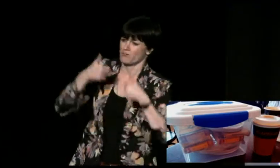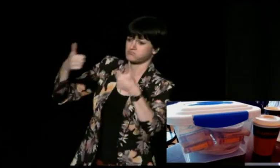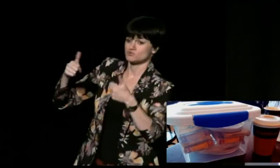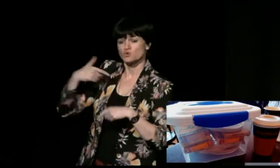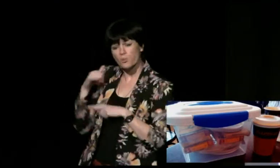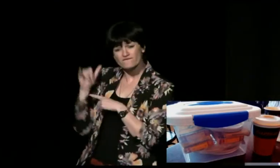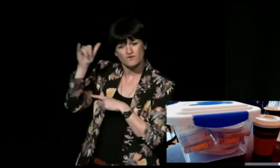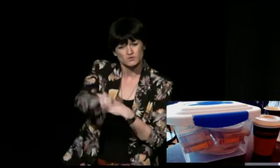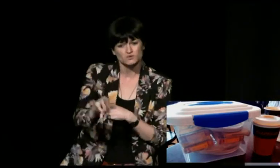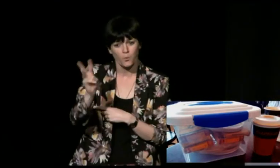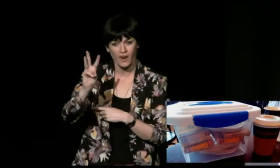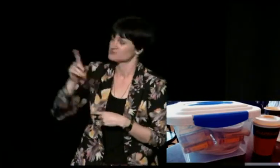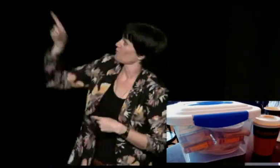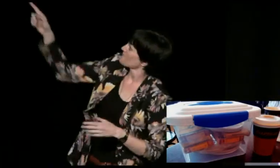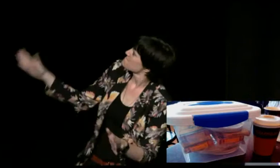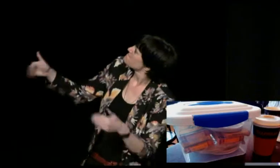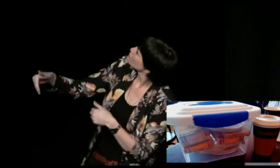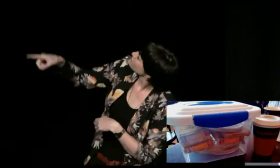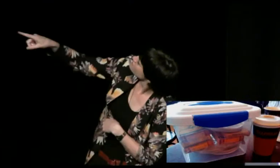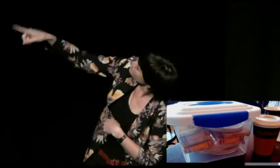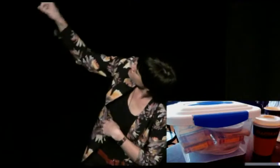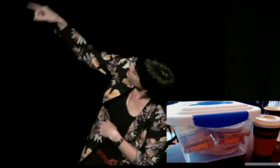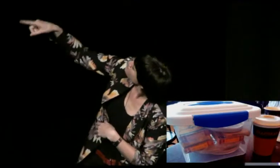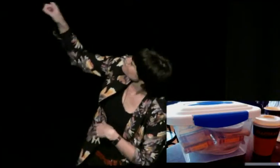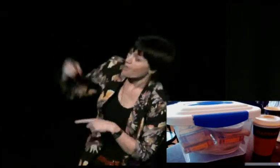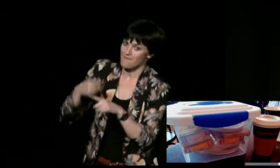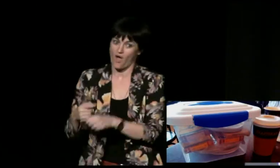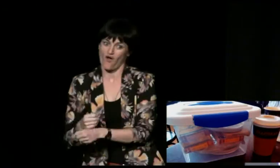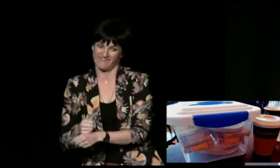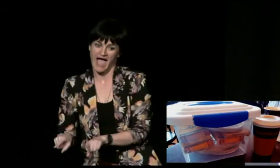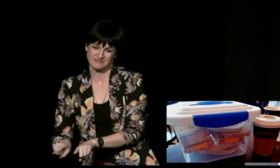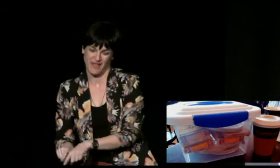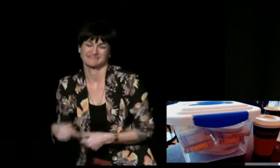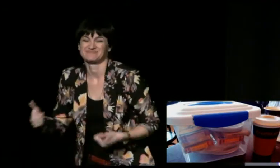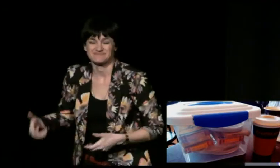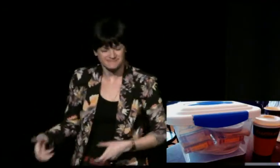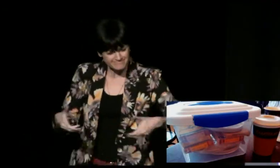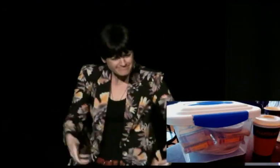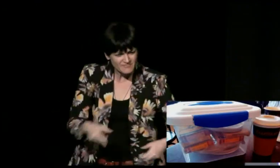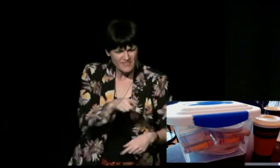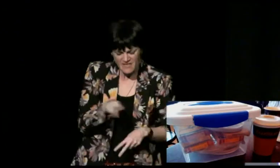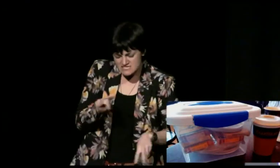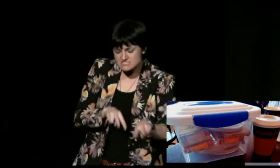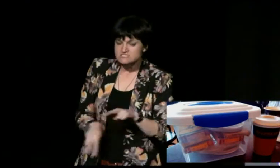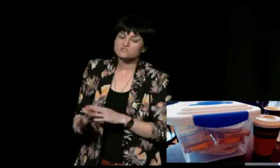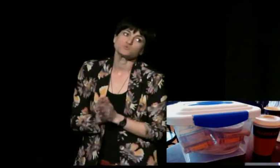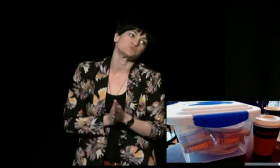and presented this problem to them and we flew down with the box and met with them with the coffee, obviously, as well.